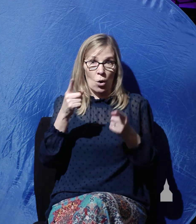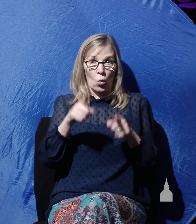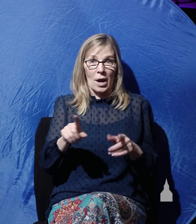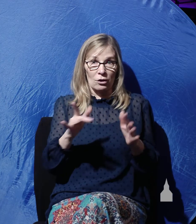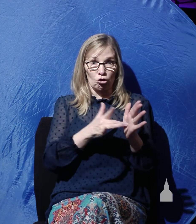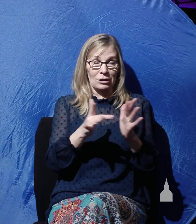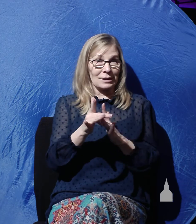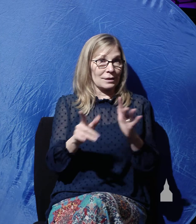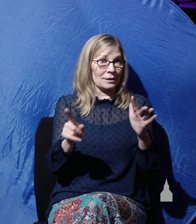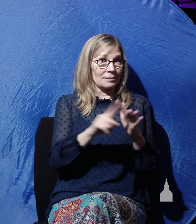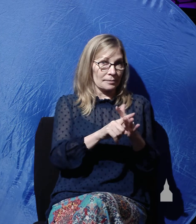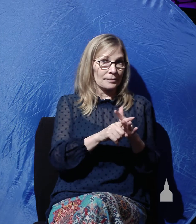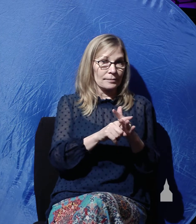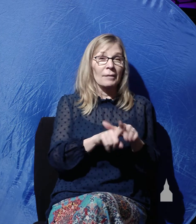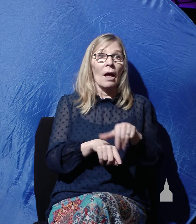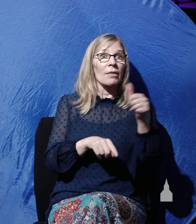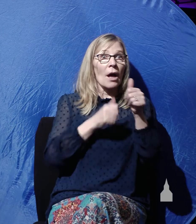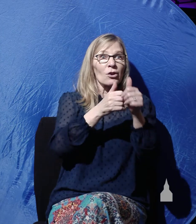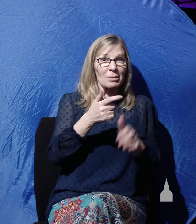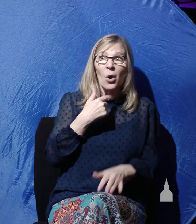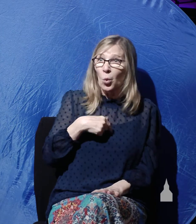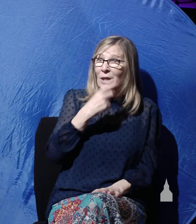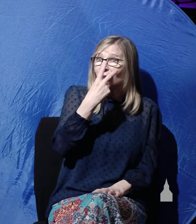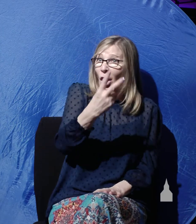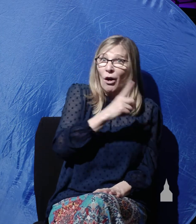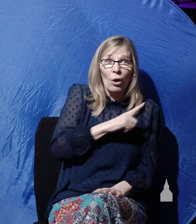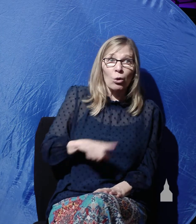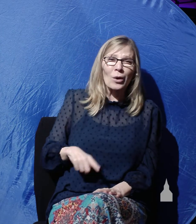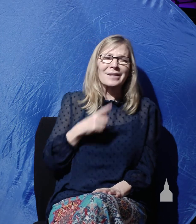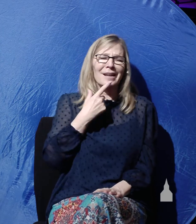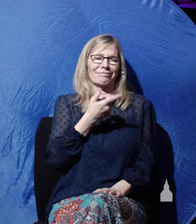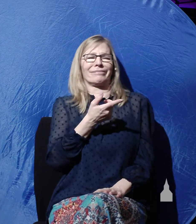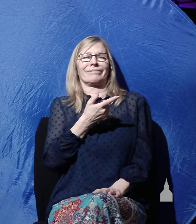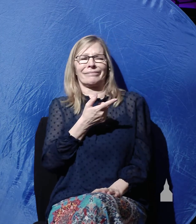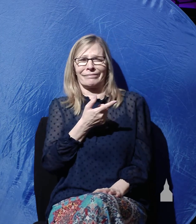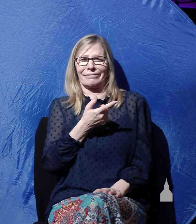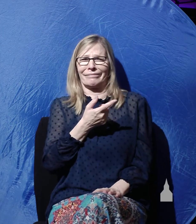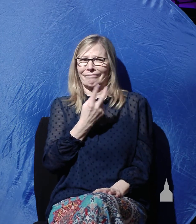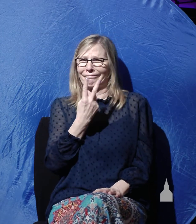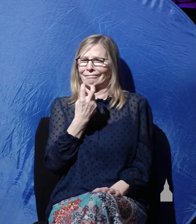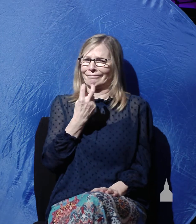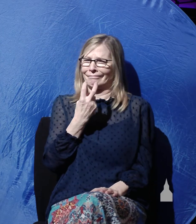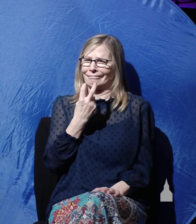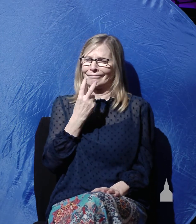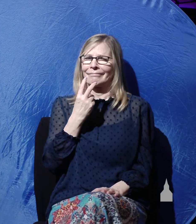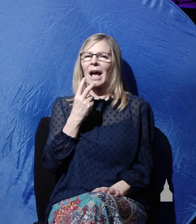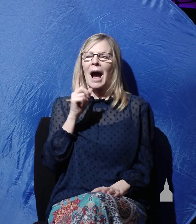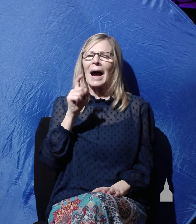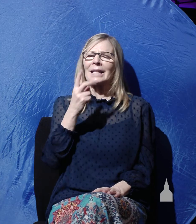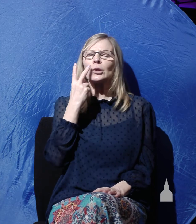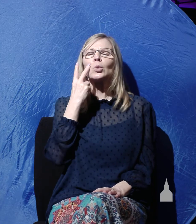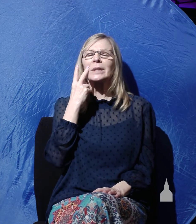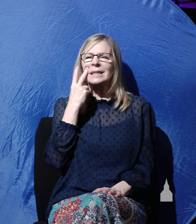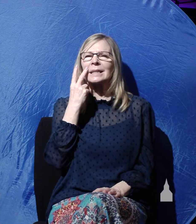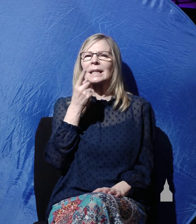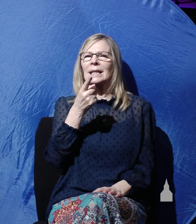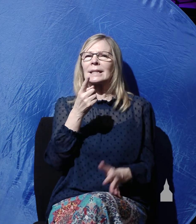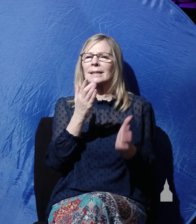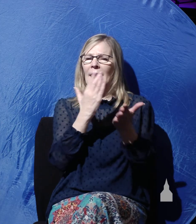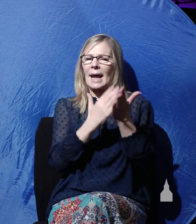other disciples were saying to him, we've seen the Lord. But he said to them, unless I see in his hands the imprint of the nails, and put my finger into